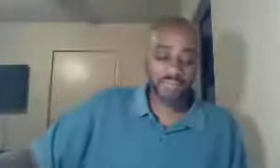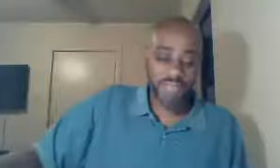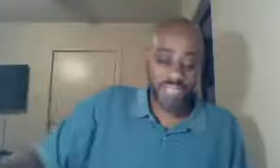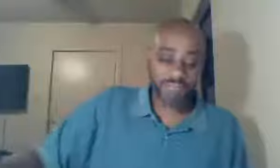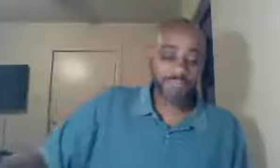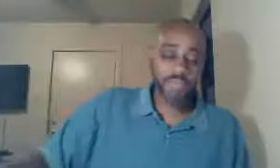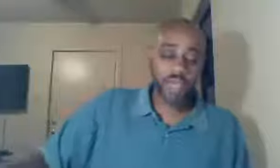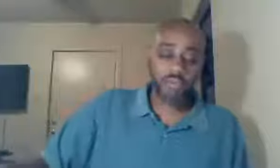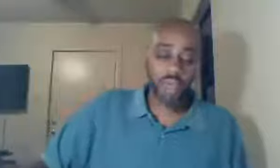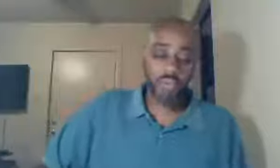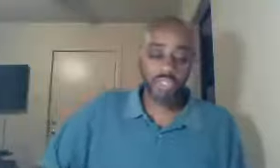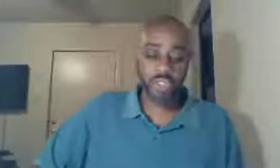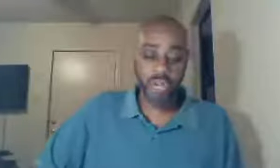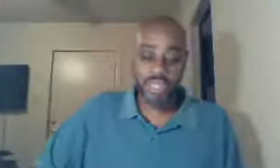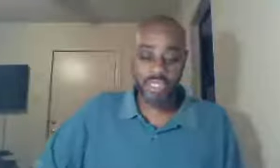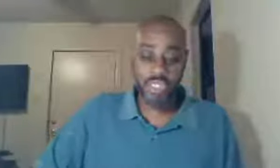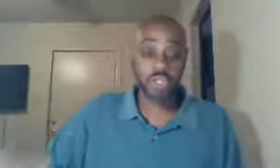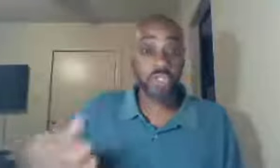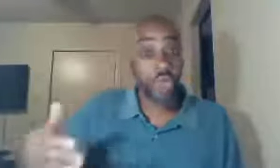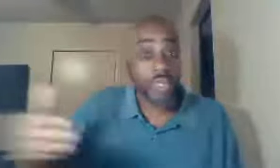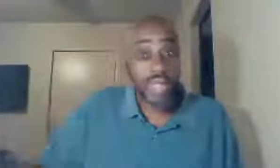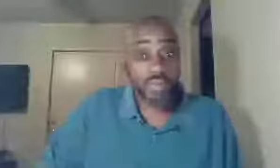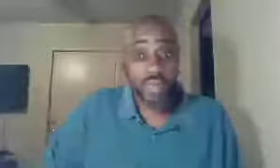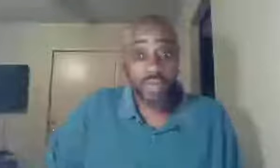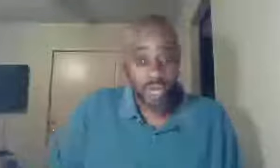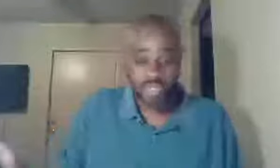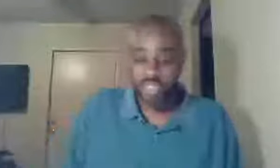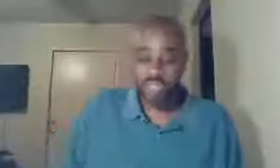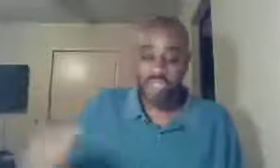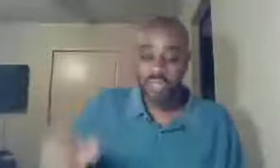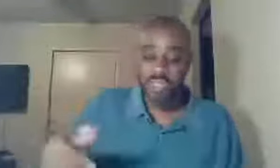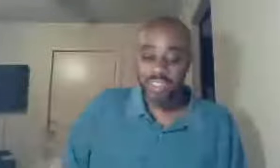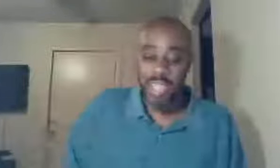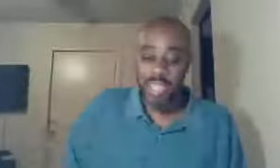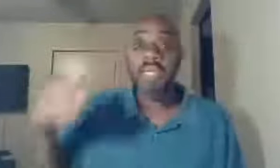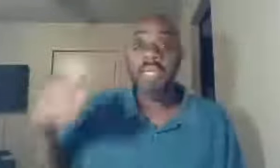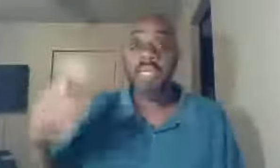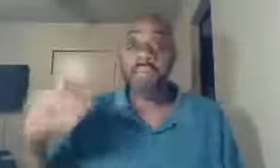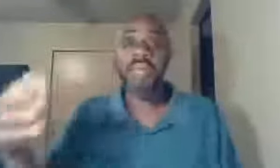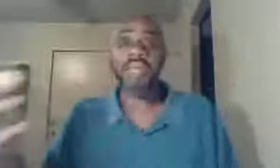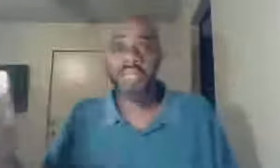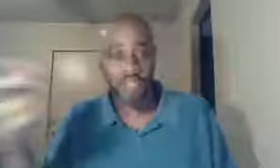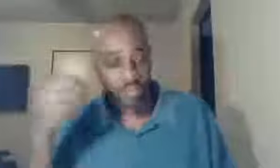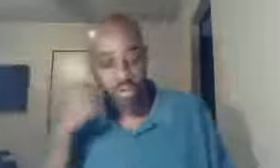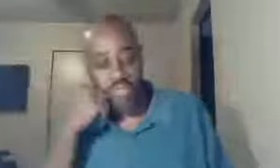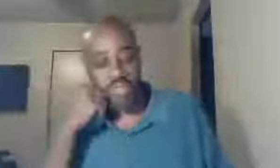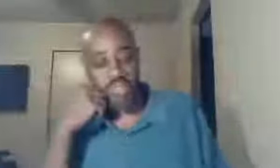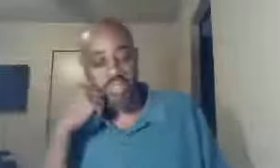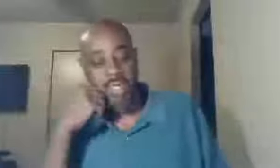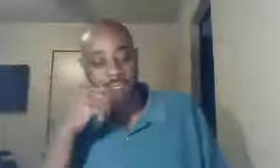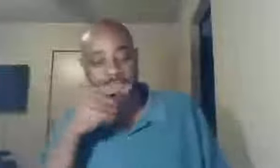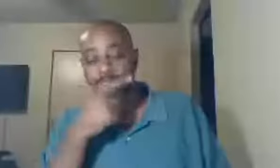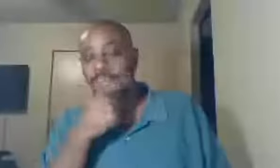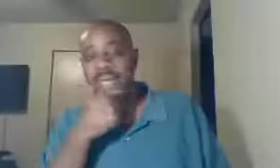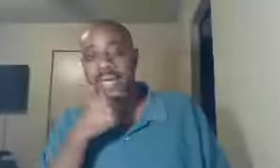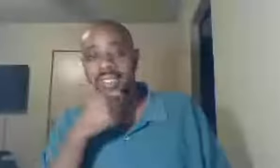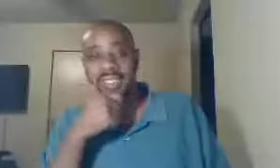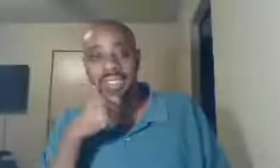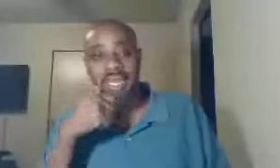feet, of what was the greatest teacher, noted as one of the greatest teachers, of his day, Gamaliel, you of course, can look that up, and study that,